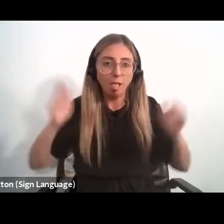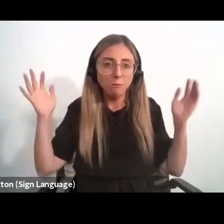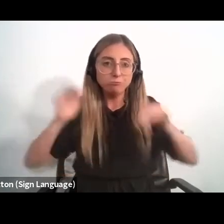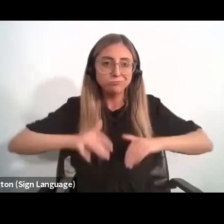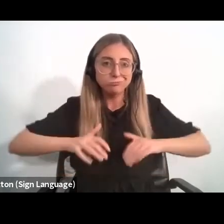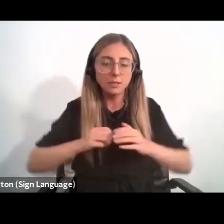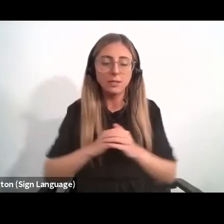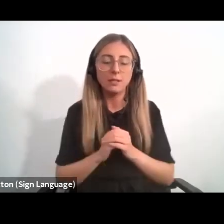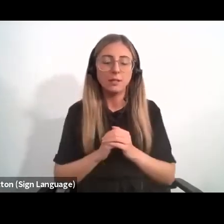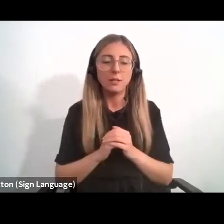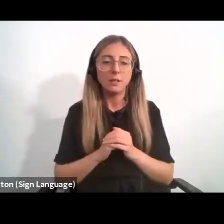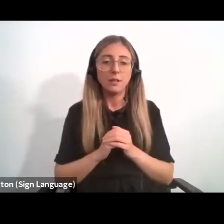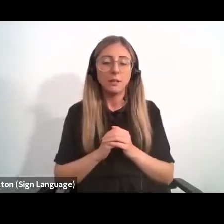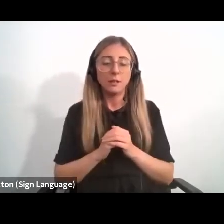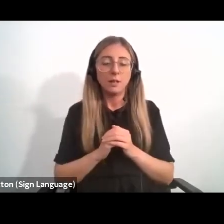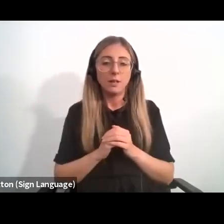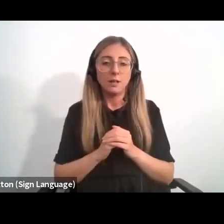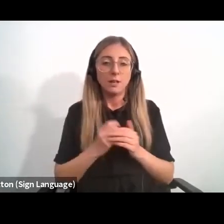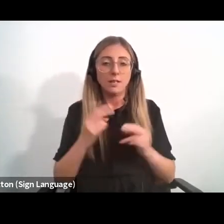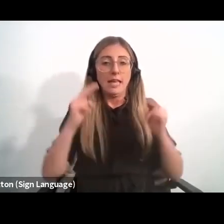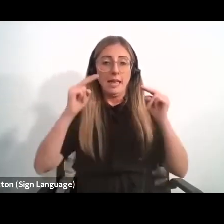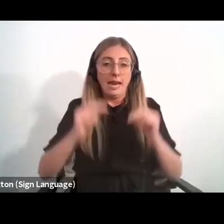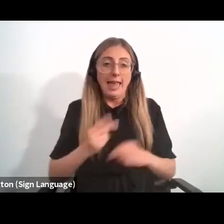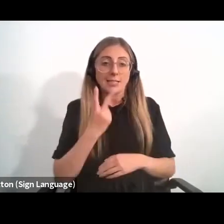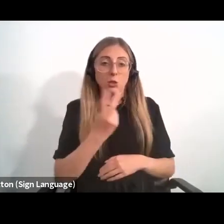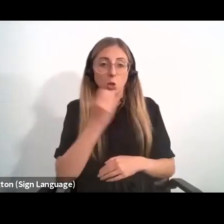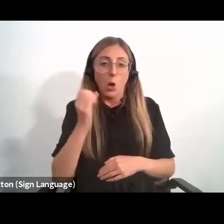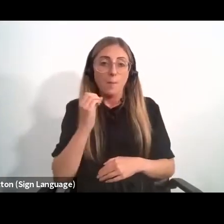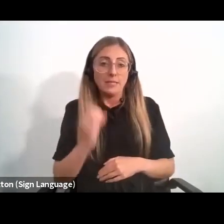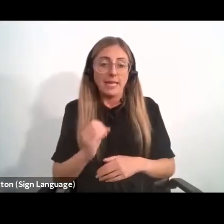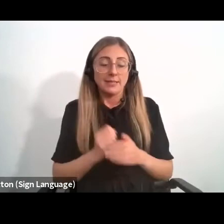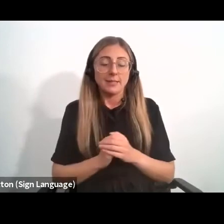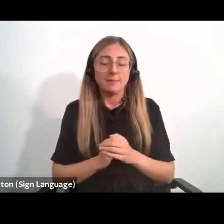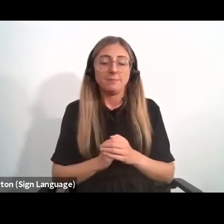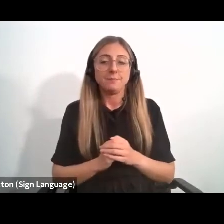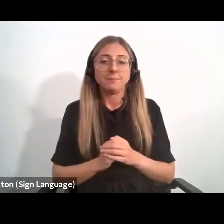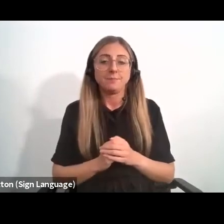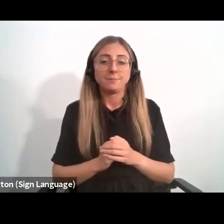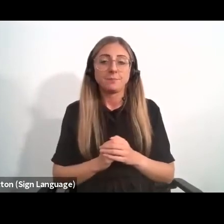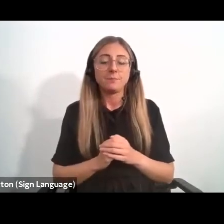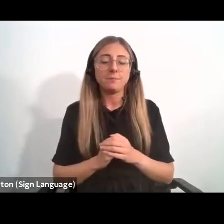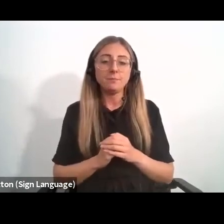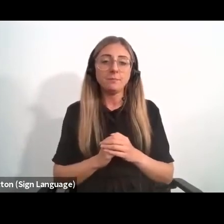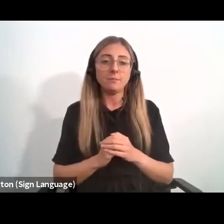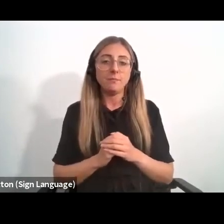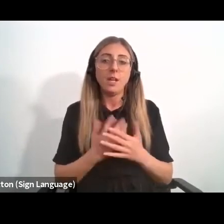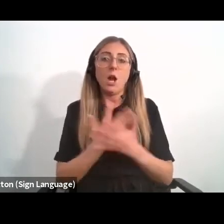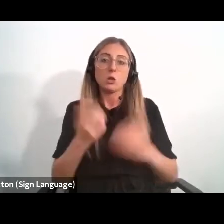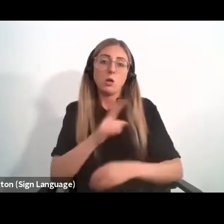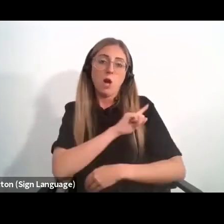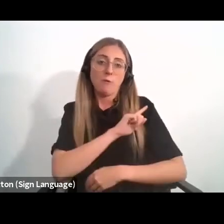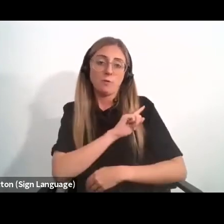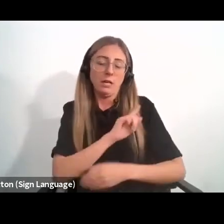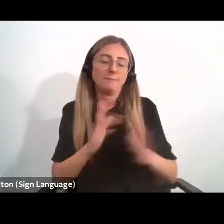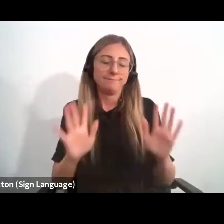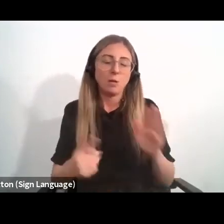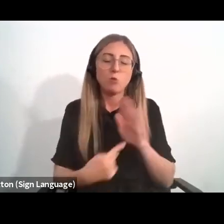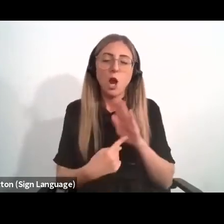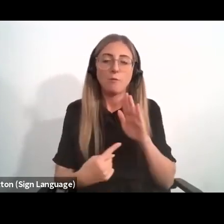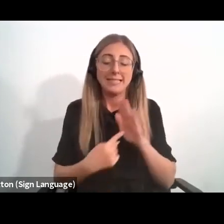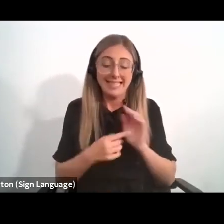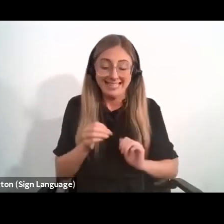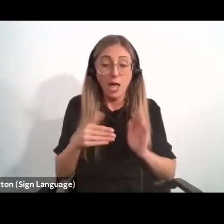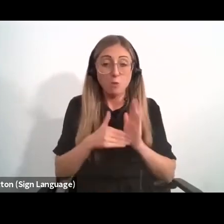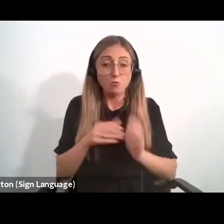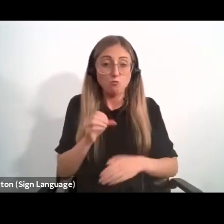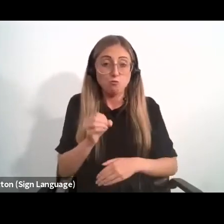and less than 2% of the native forests remain. With the right set of priorities, even small countries like Mauritius